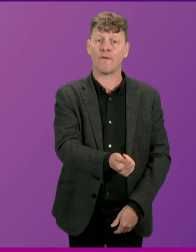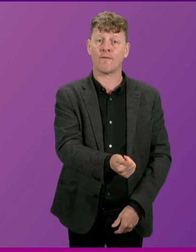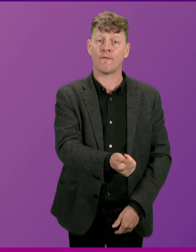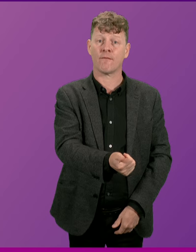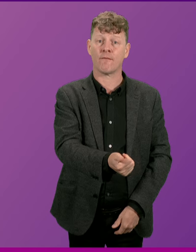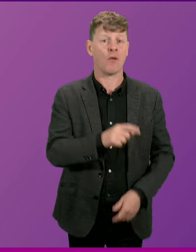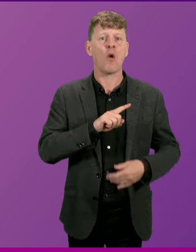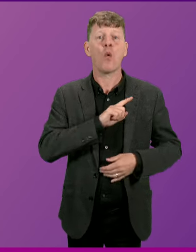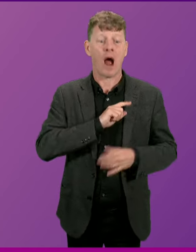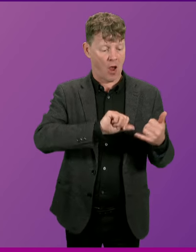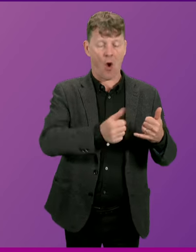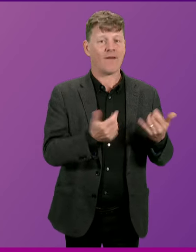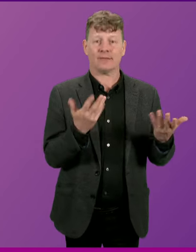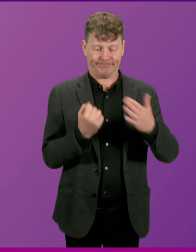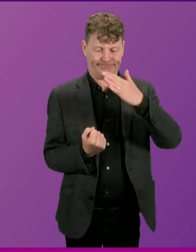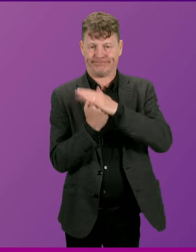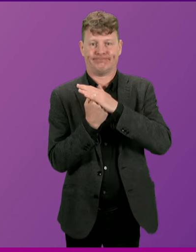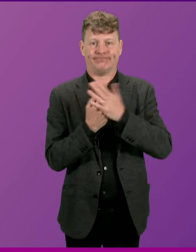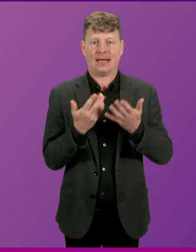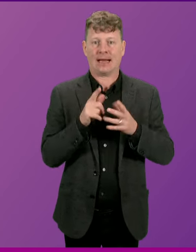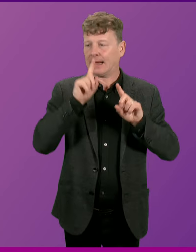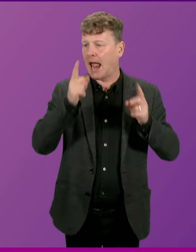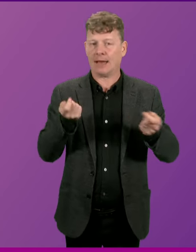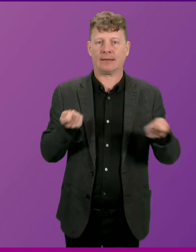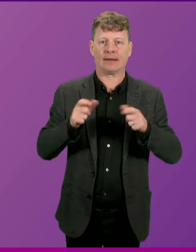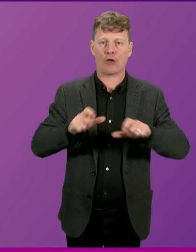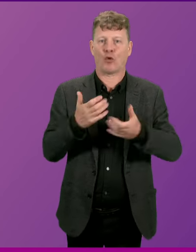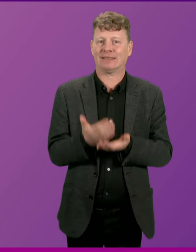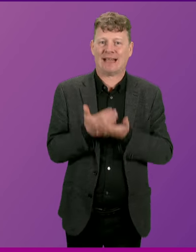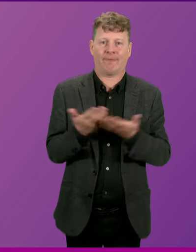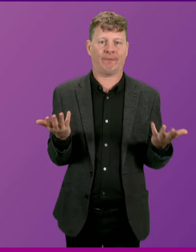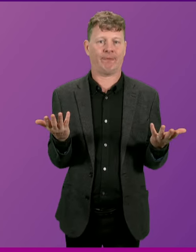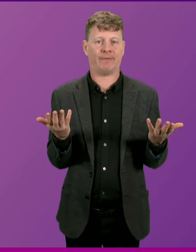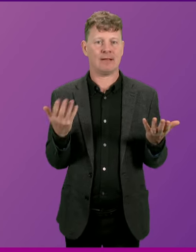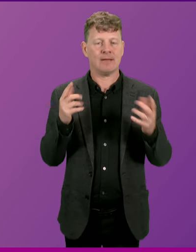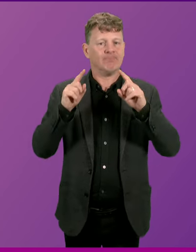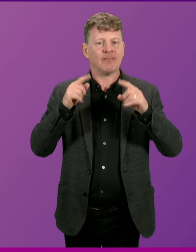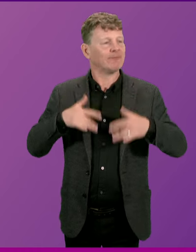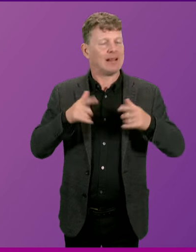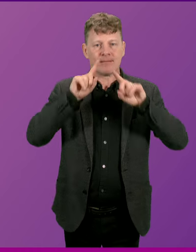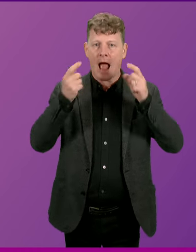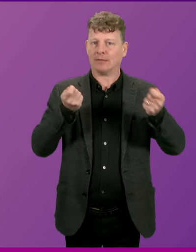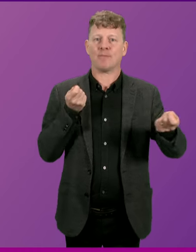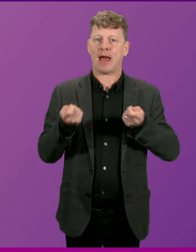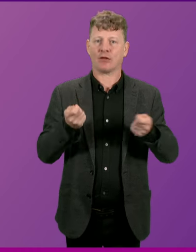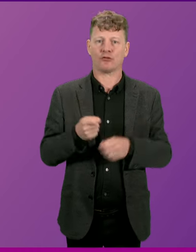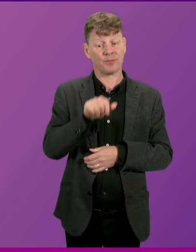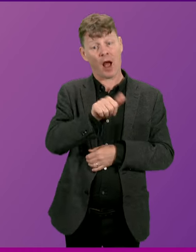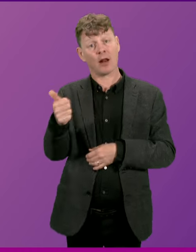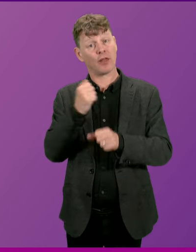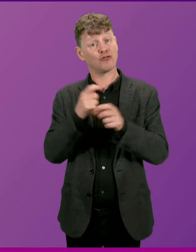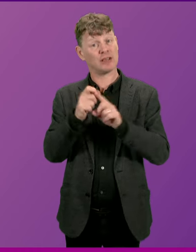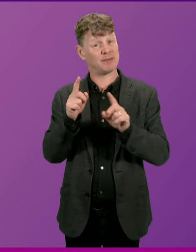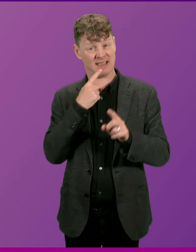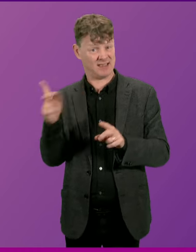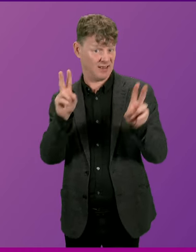reached our safe limit. We felt we had no option. It feels unmanageable just now. And another said the current